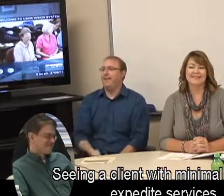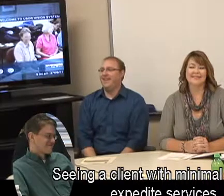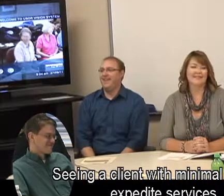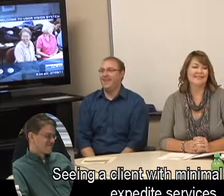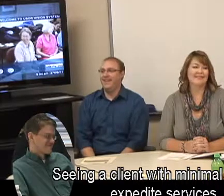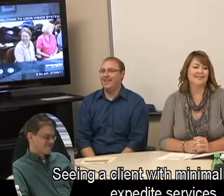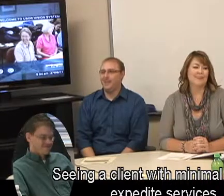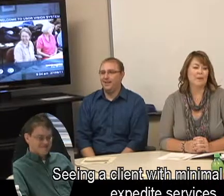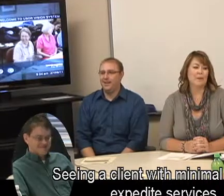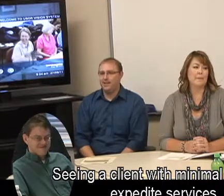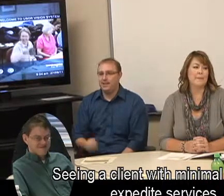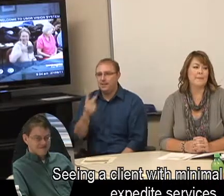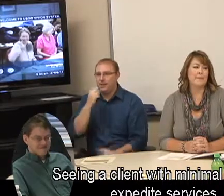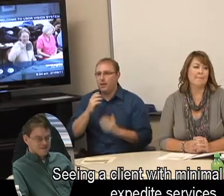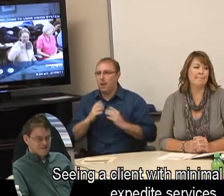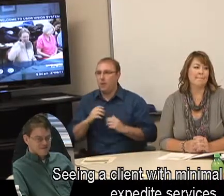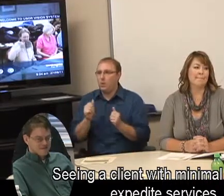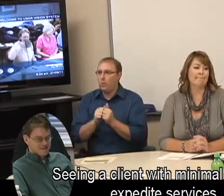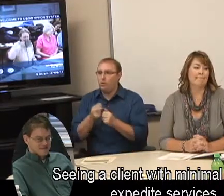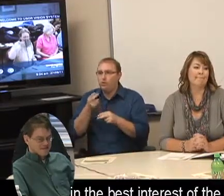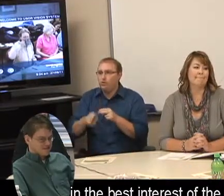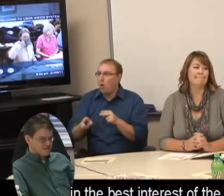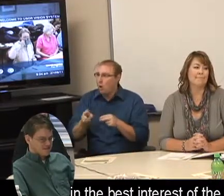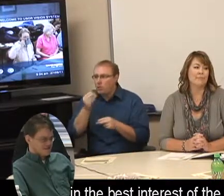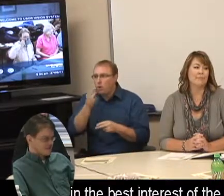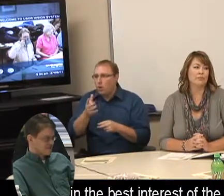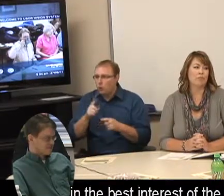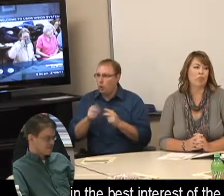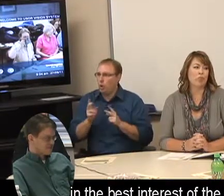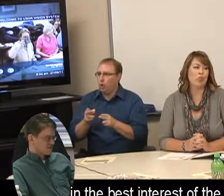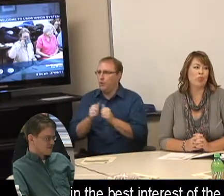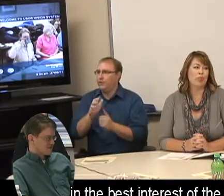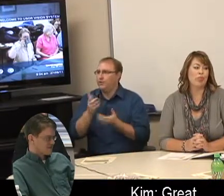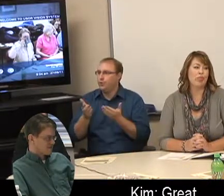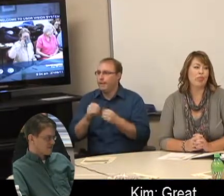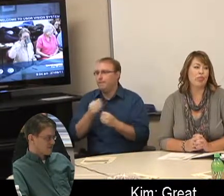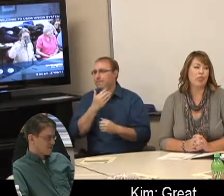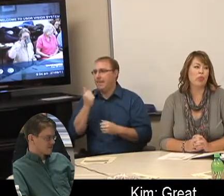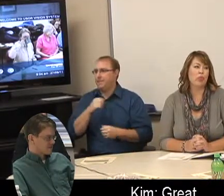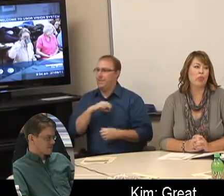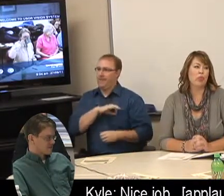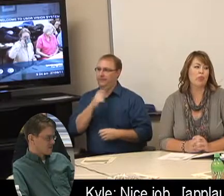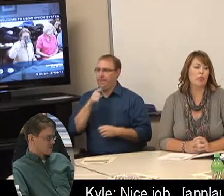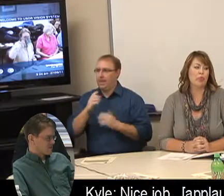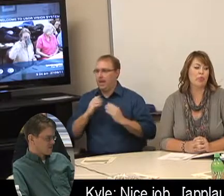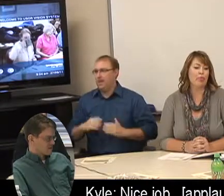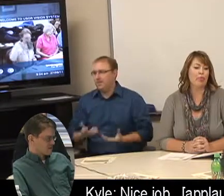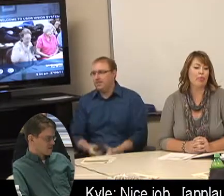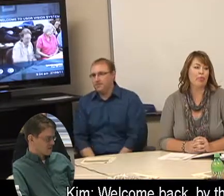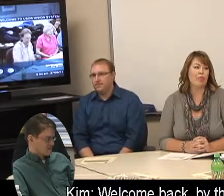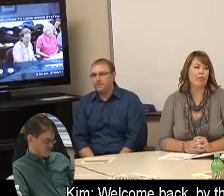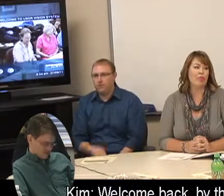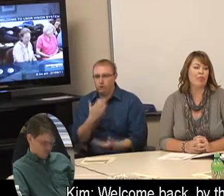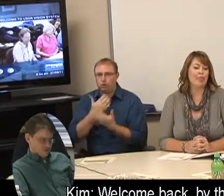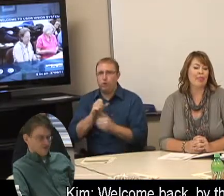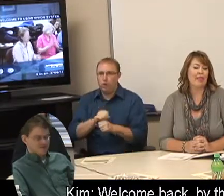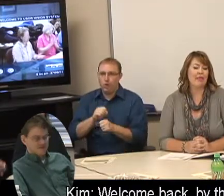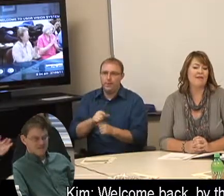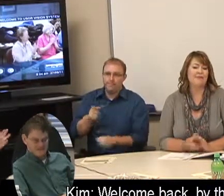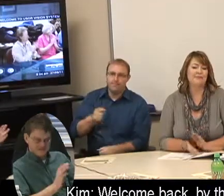Seeing a client with minimal notice to expedite services in the best interest of the client. Great. Nice job.